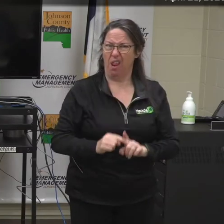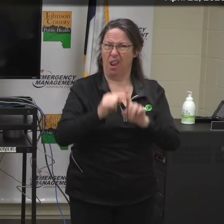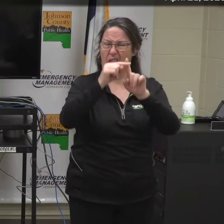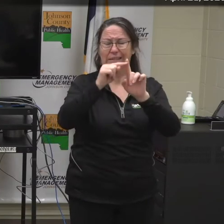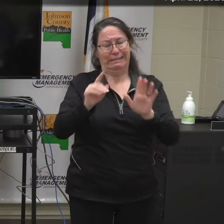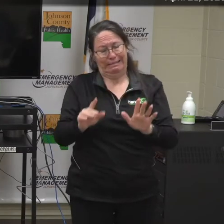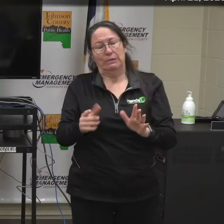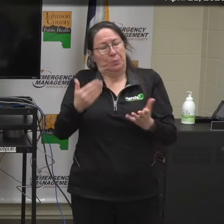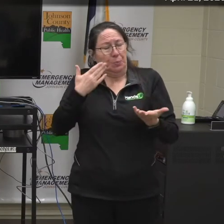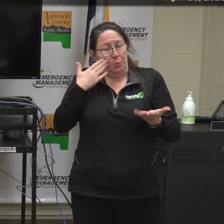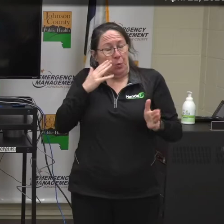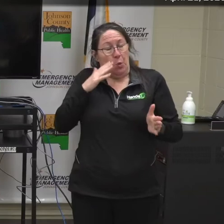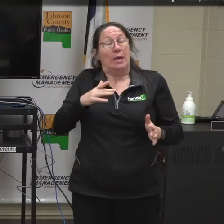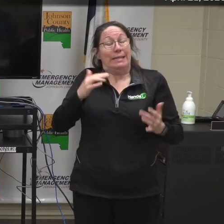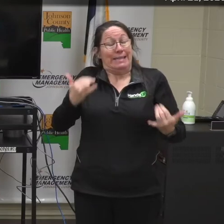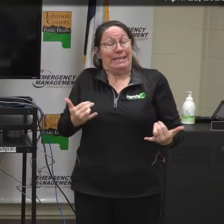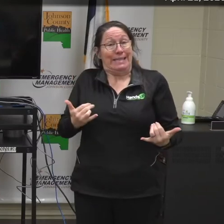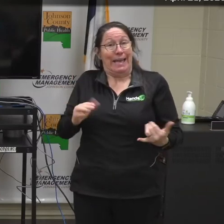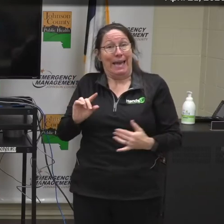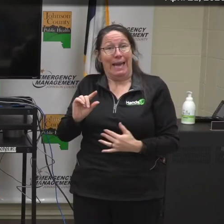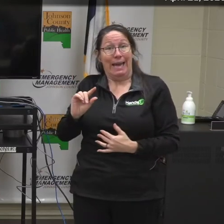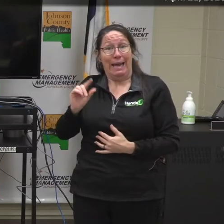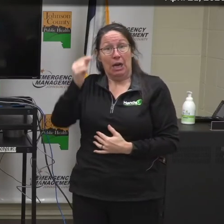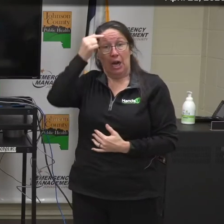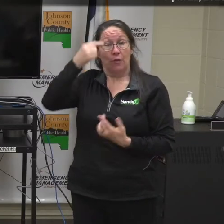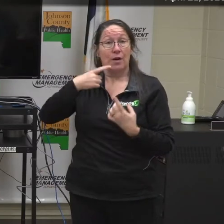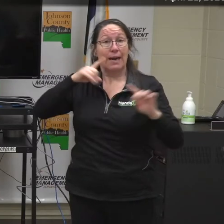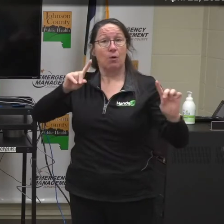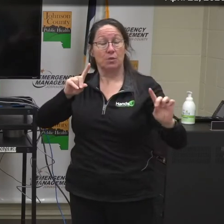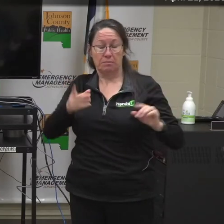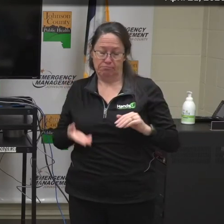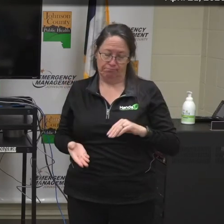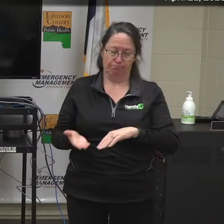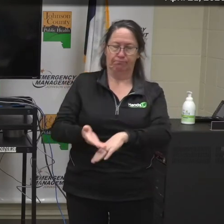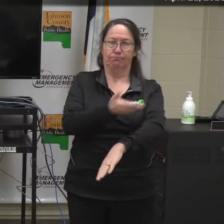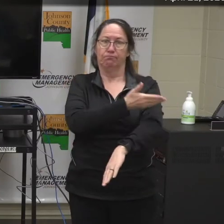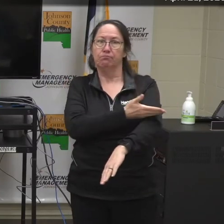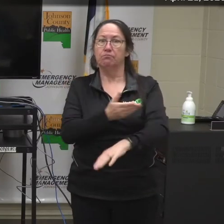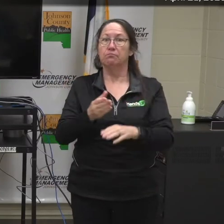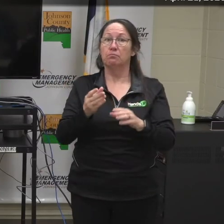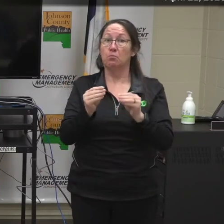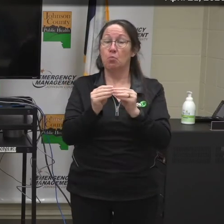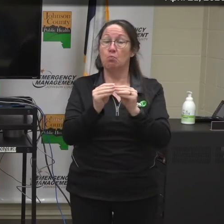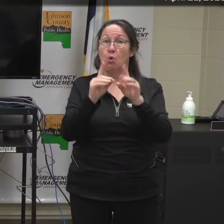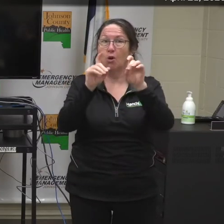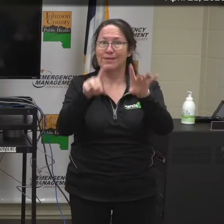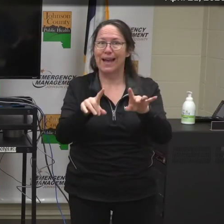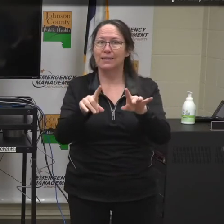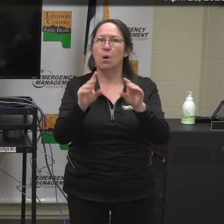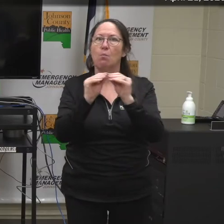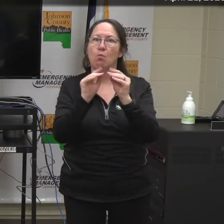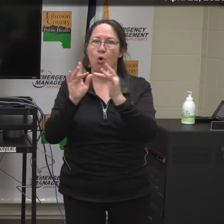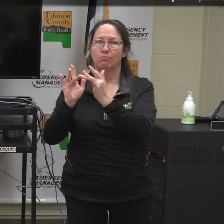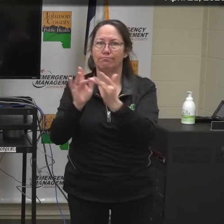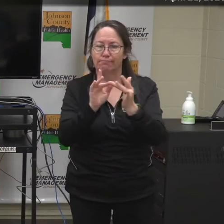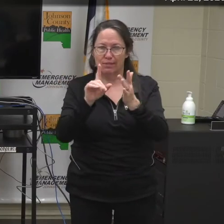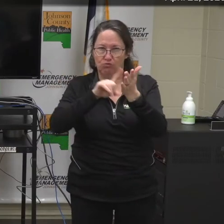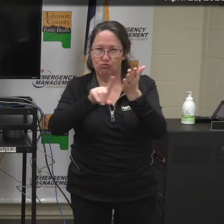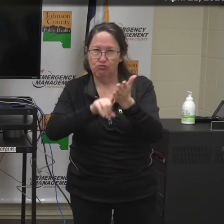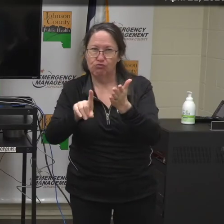saw that the governor announced test Iowa, and so enhanced testing and being able to do contact tracing will be a part of that.